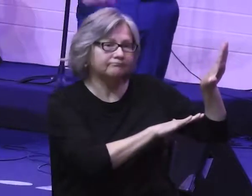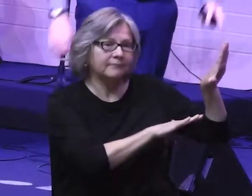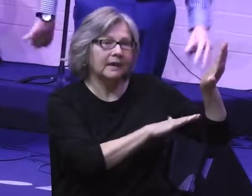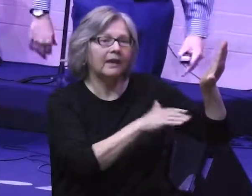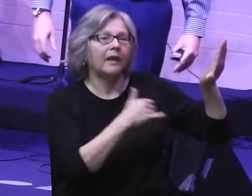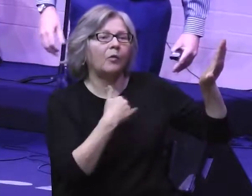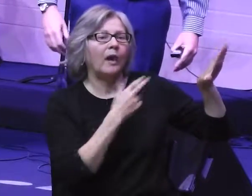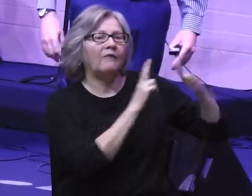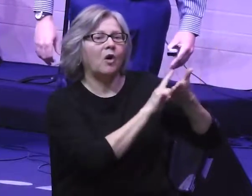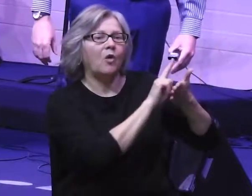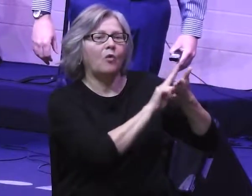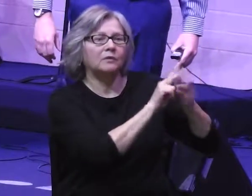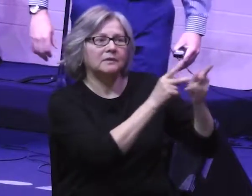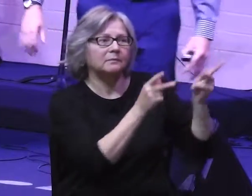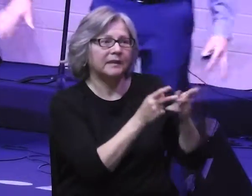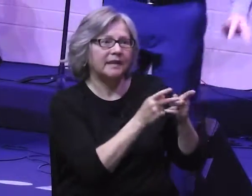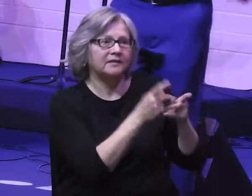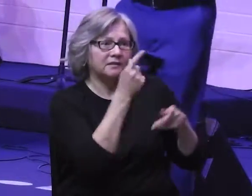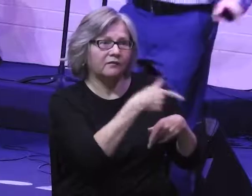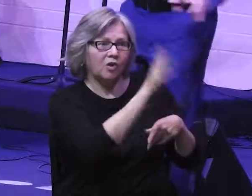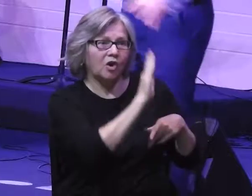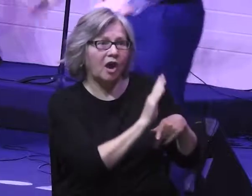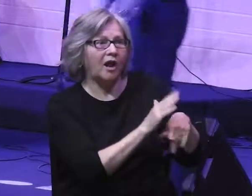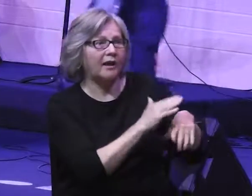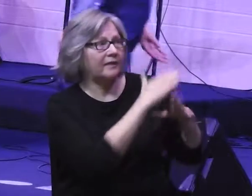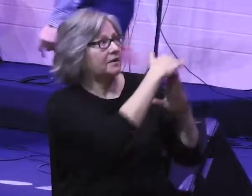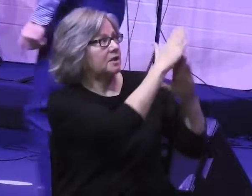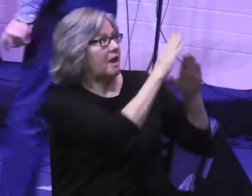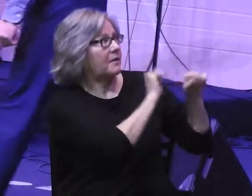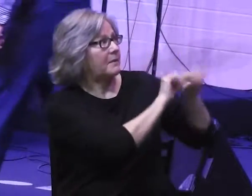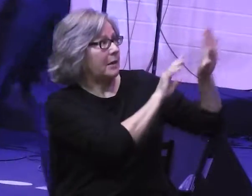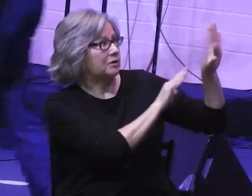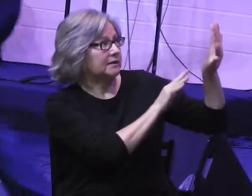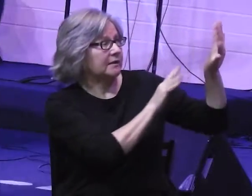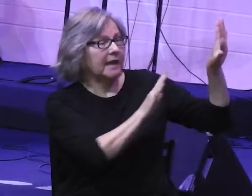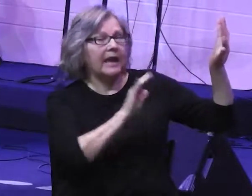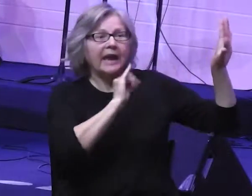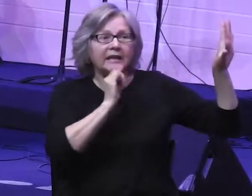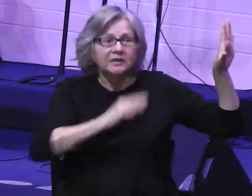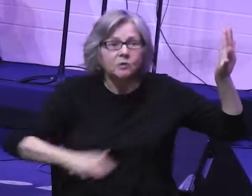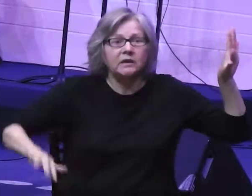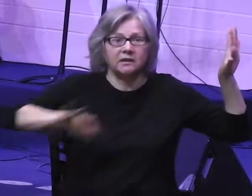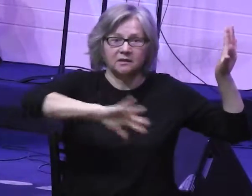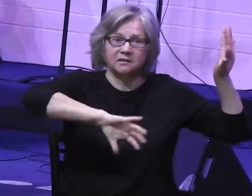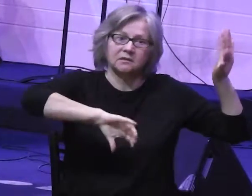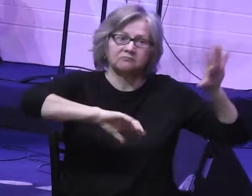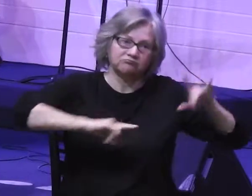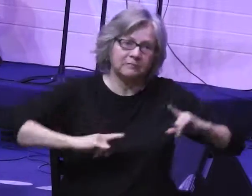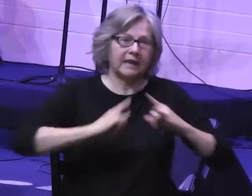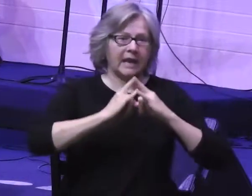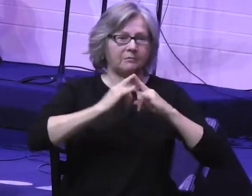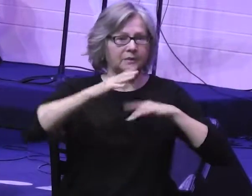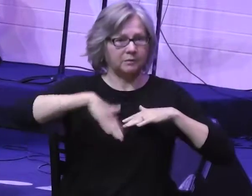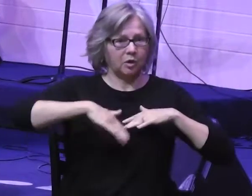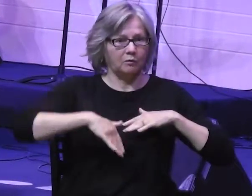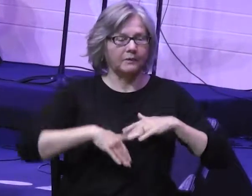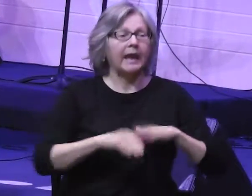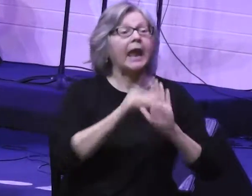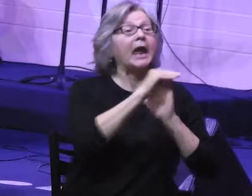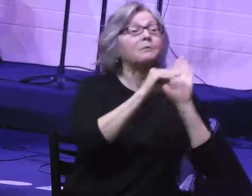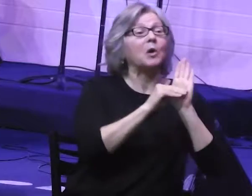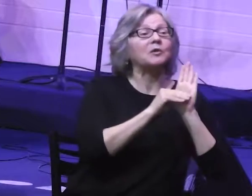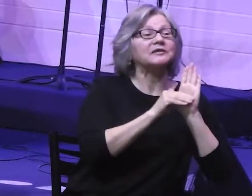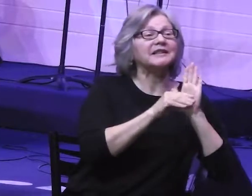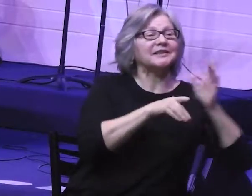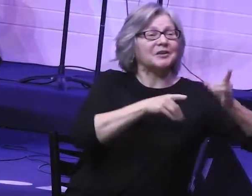sacred space for God at the top of the mountain. Israel is camped out below. And Moses is the director of